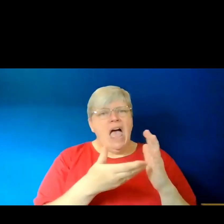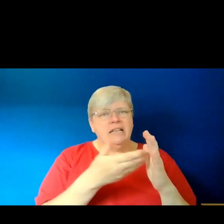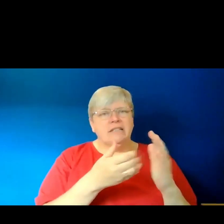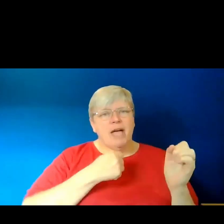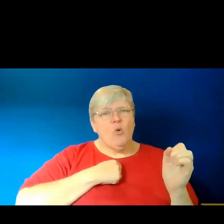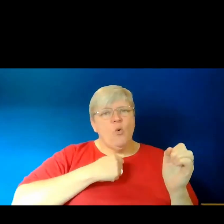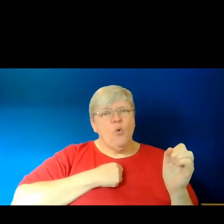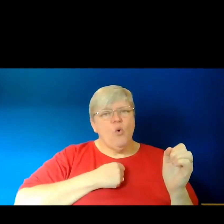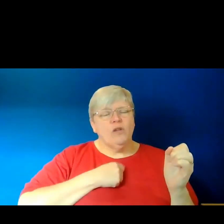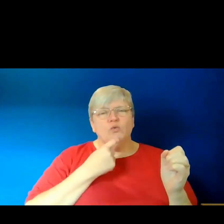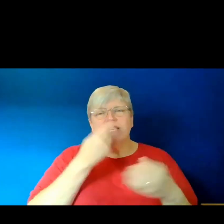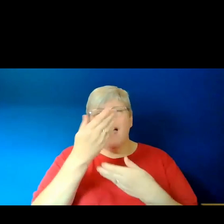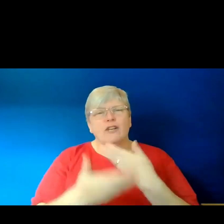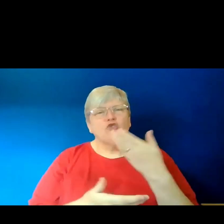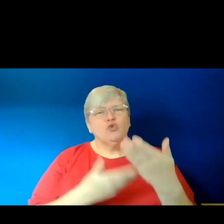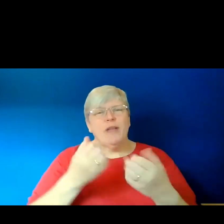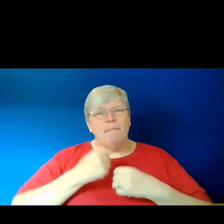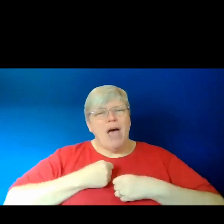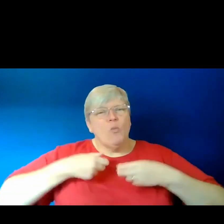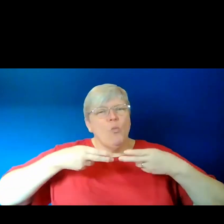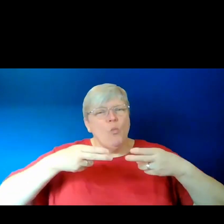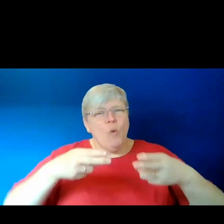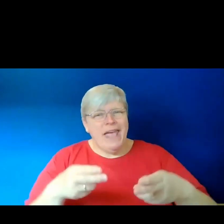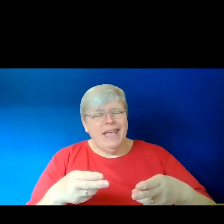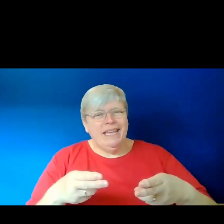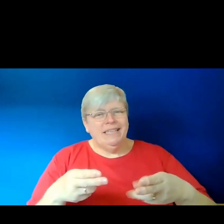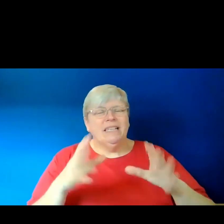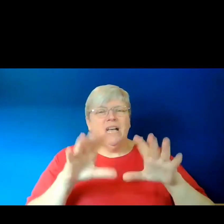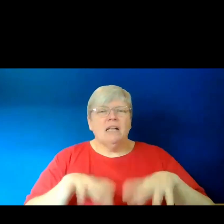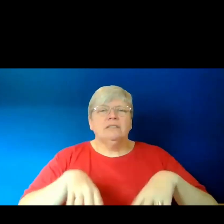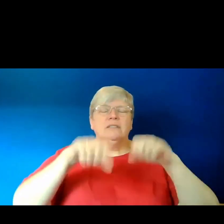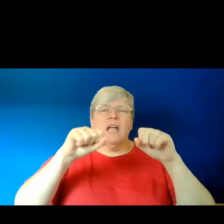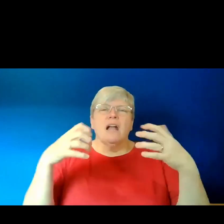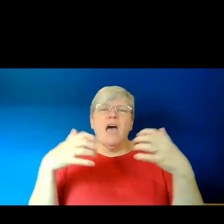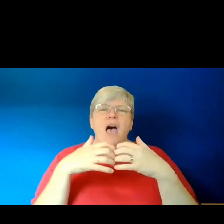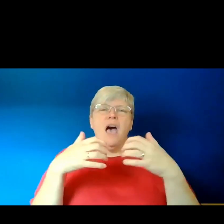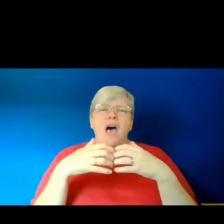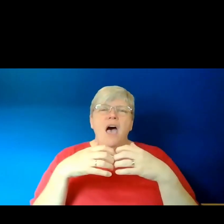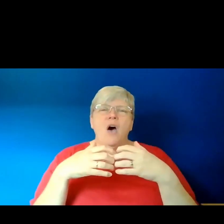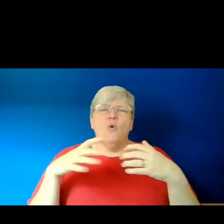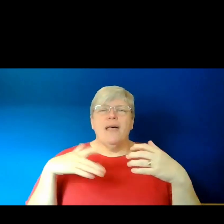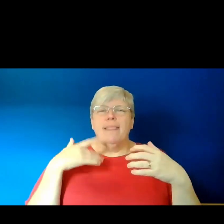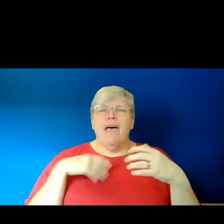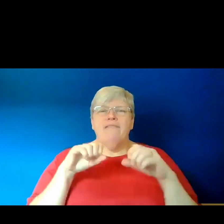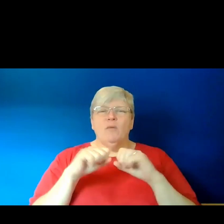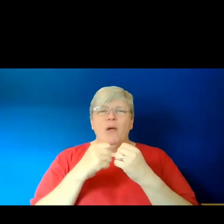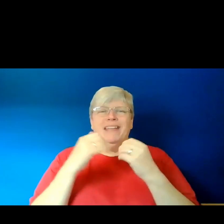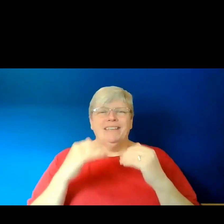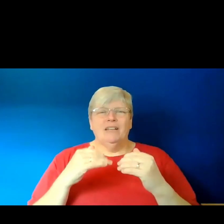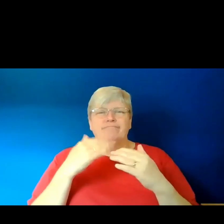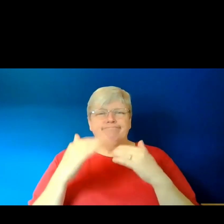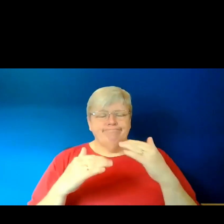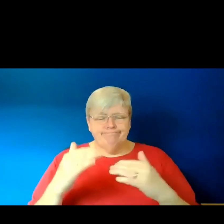tell her story in my own way. And I started by breaking her life down into several